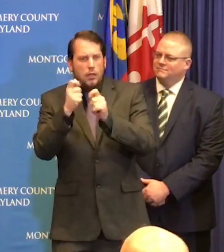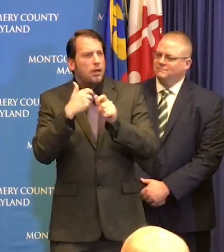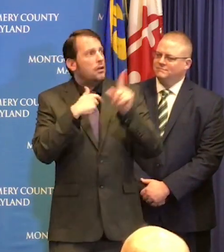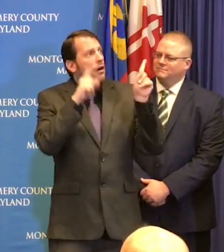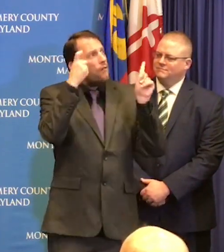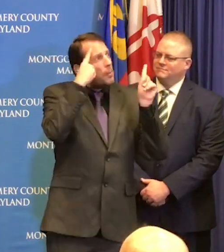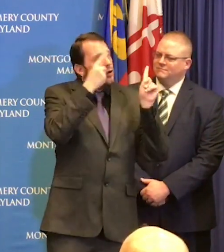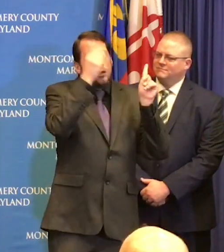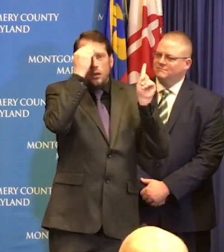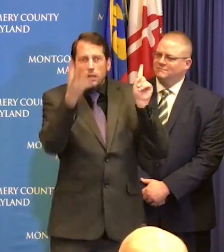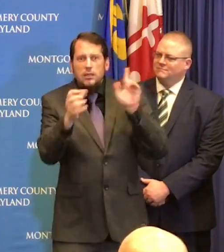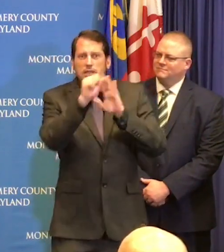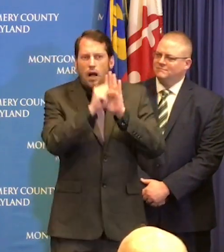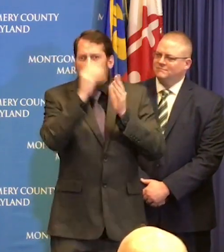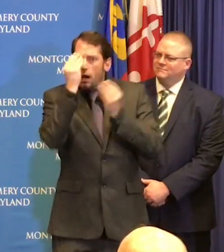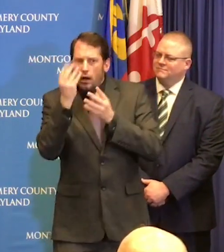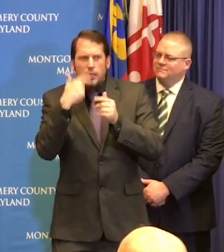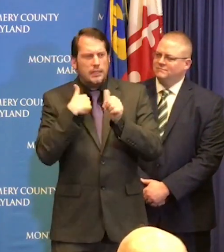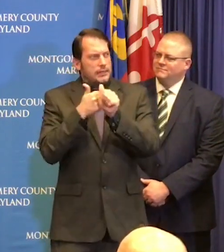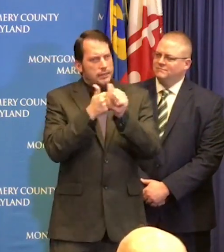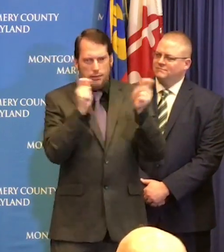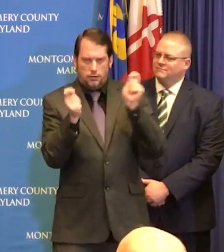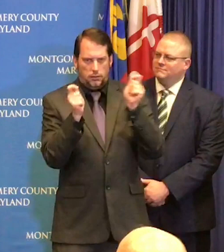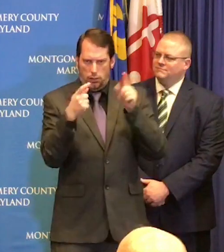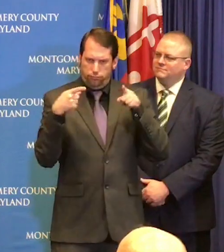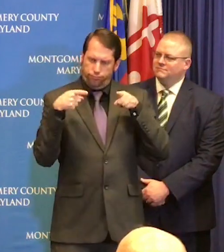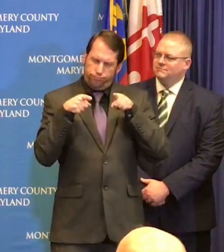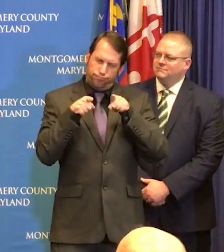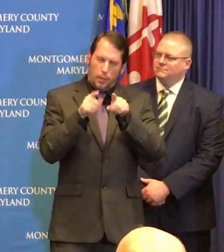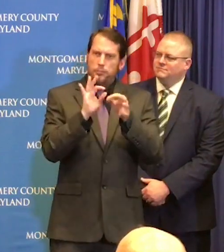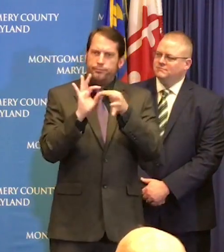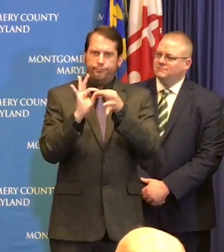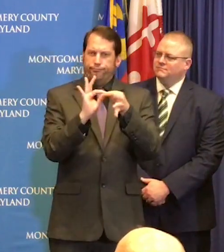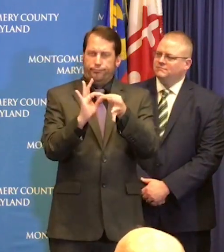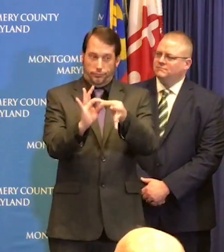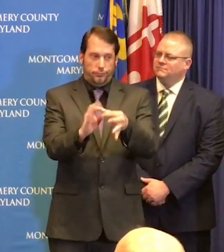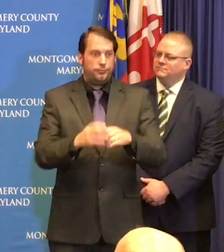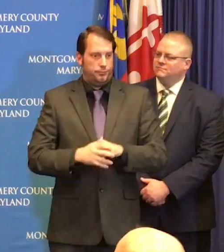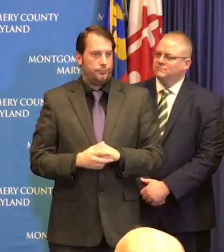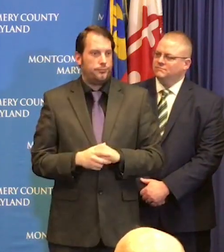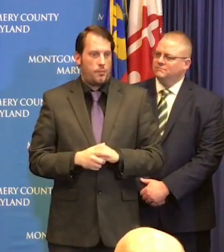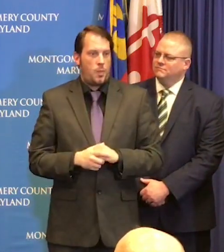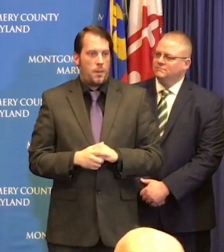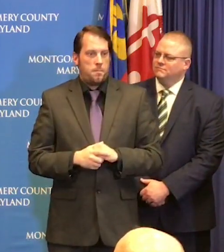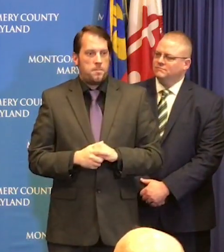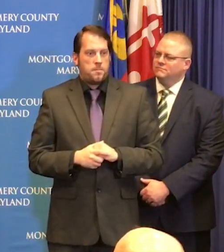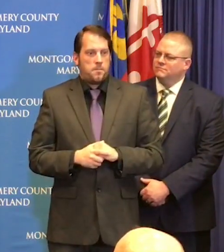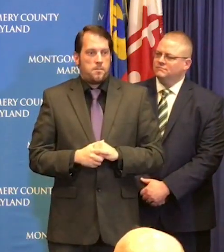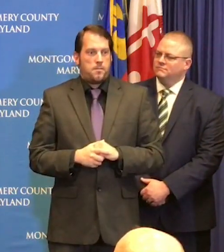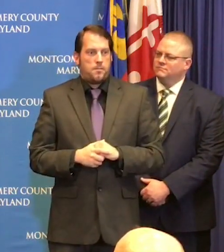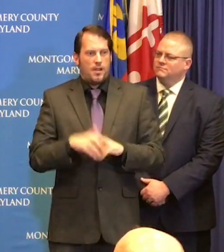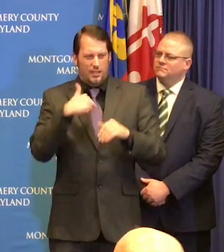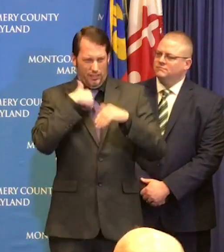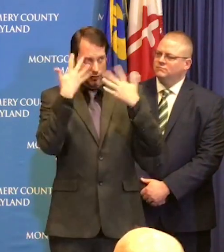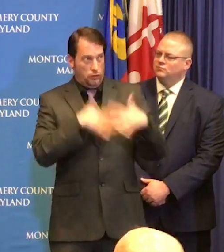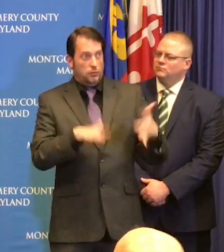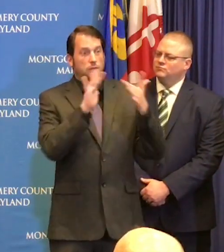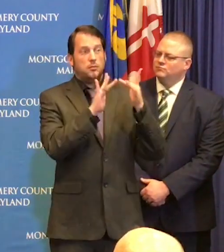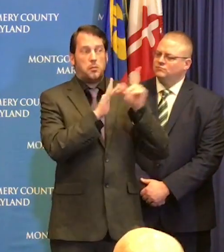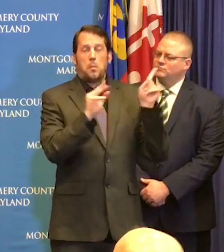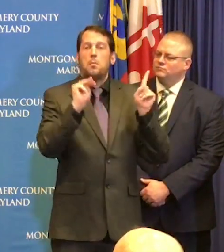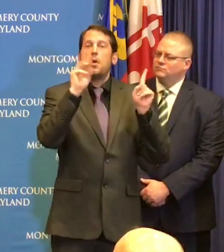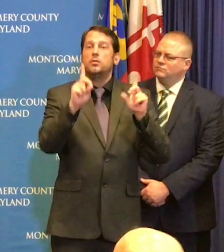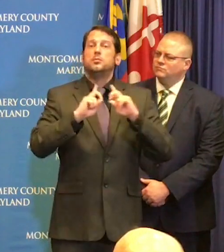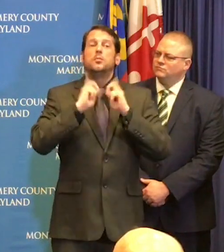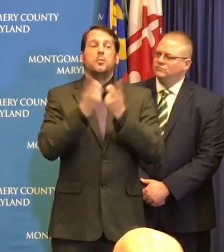practices together I've already been in contact and we're working with the Maryland Department of Health as we investigate our